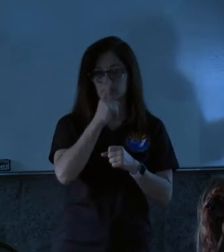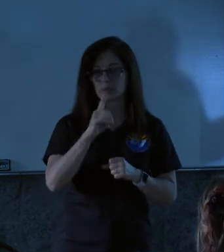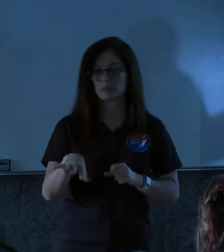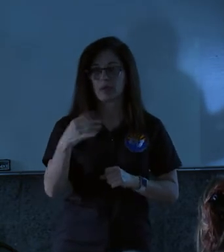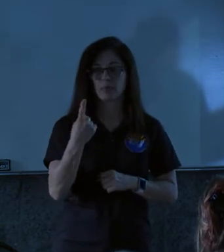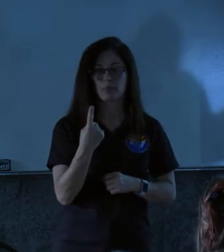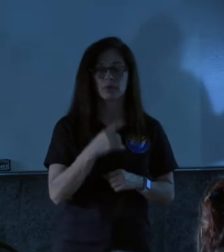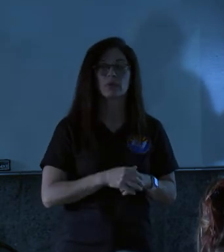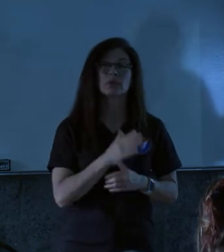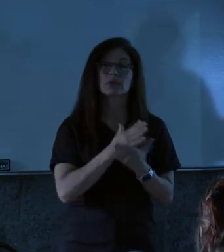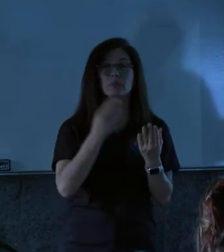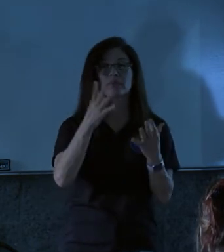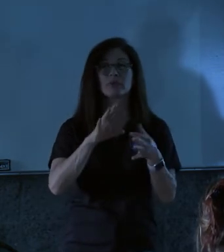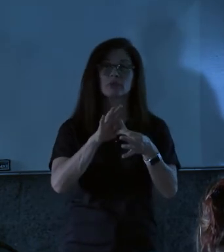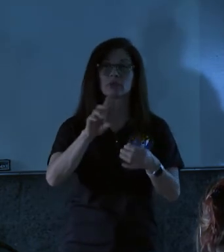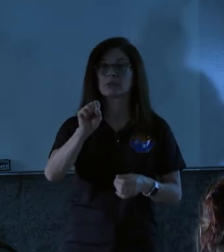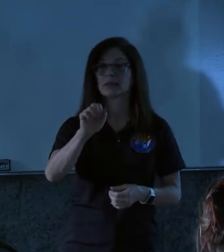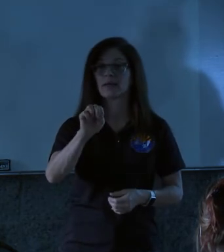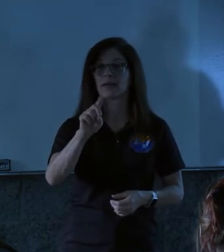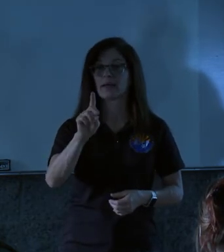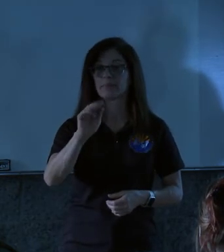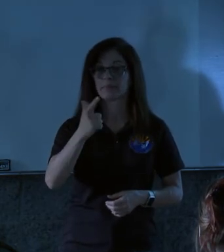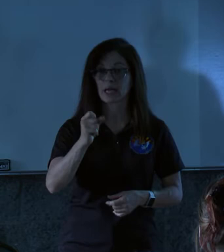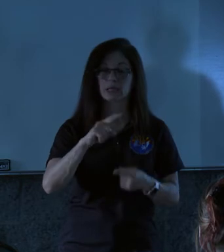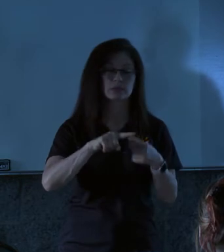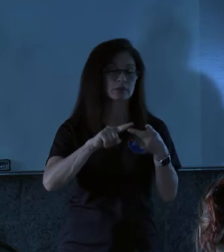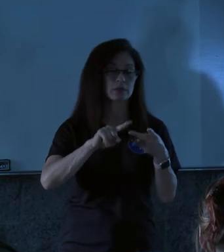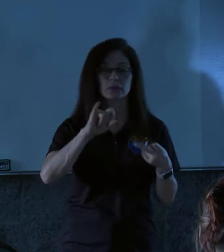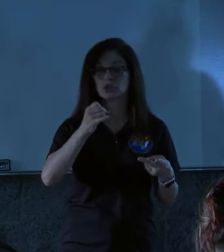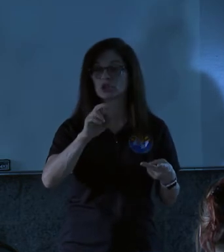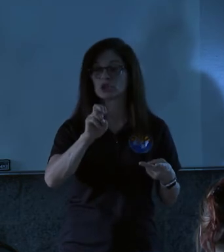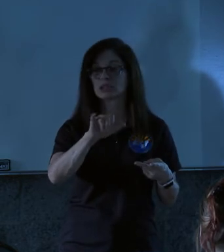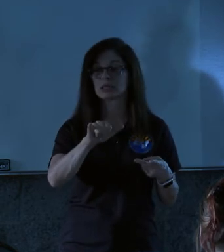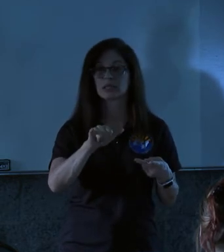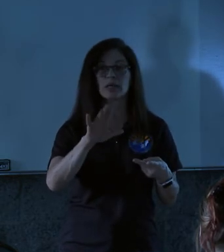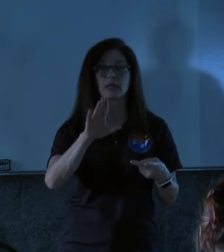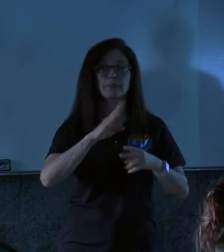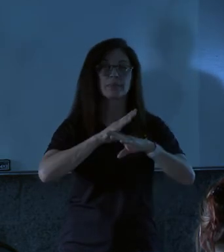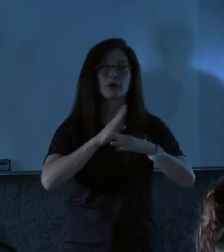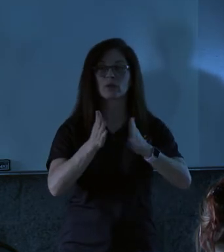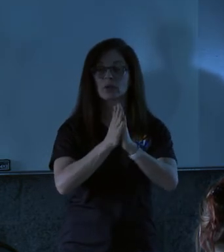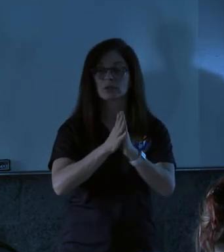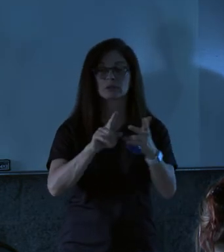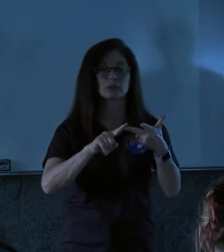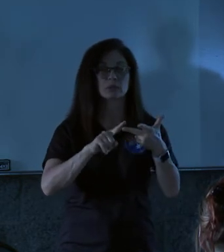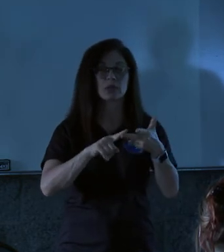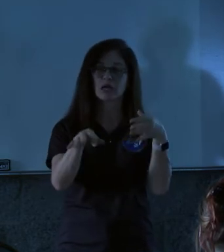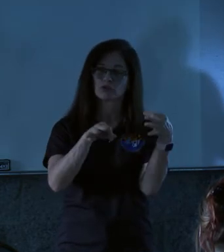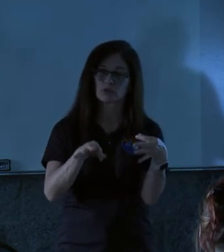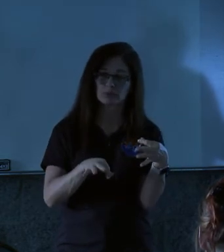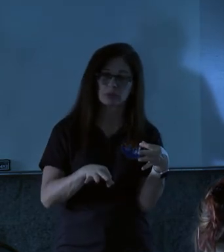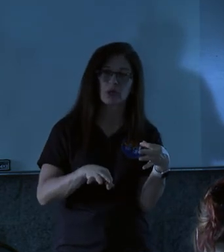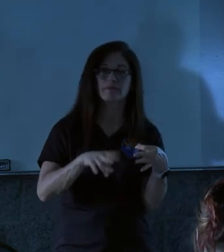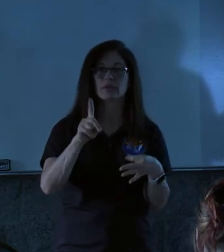One, some details about sandbags, details about jersey barrier requests, a description of the debris haul